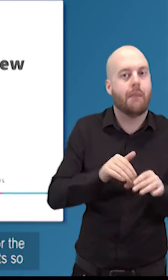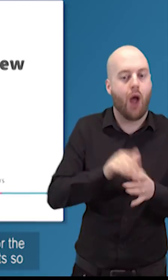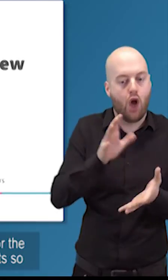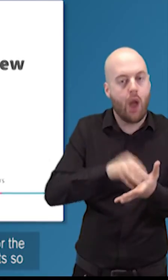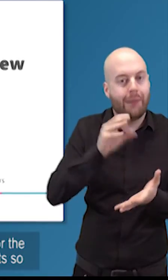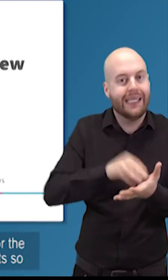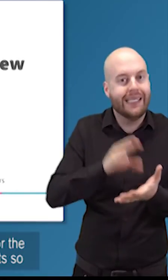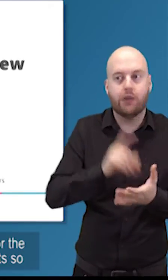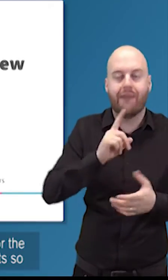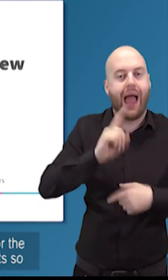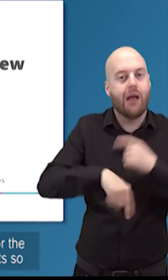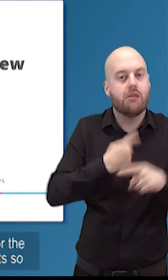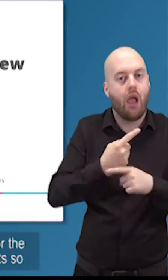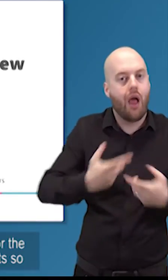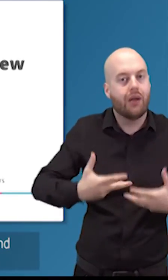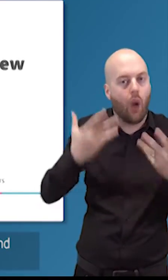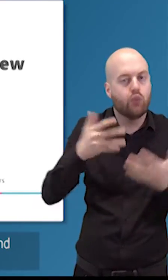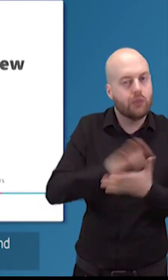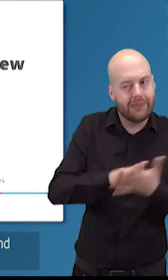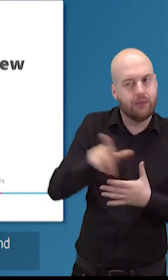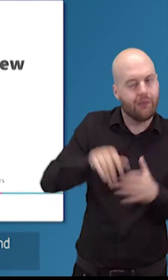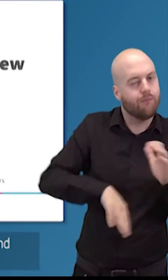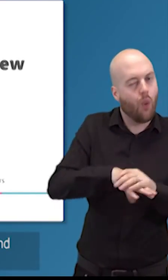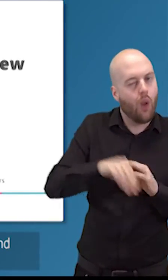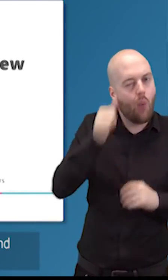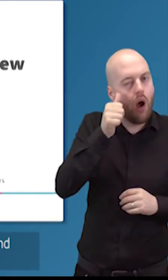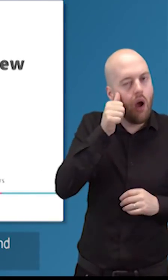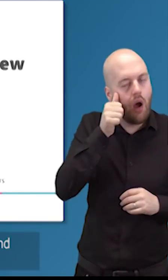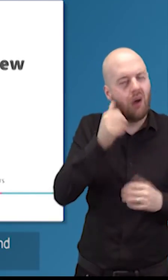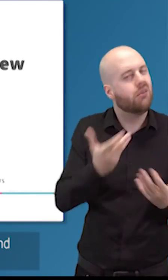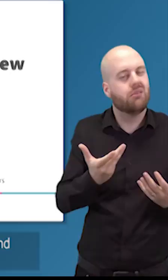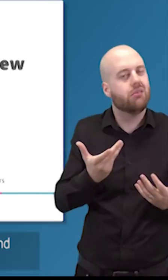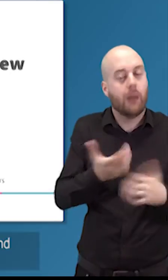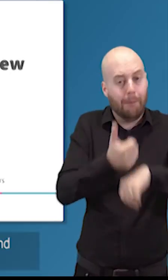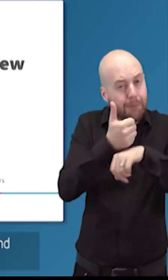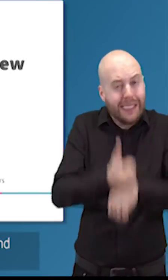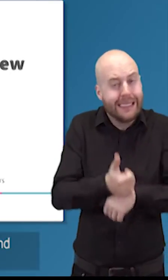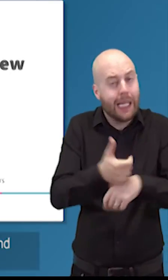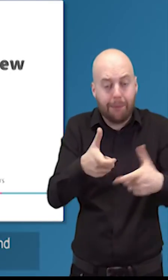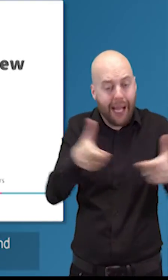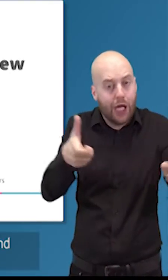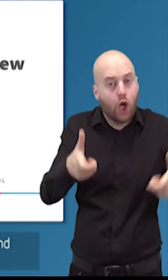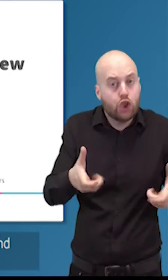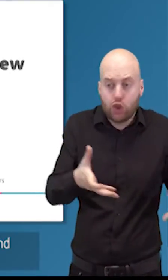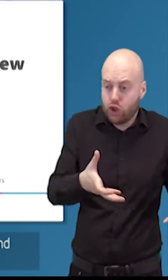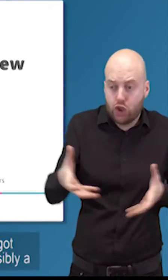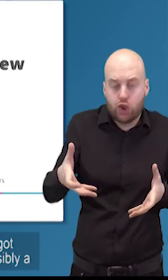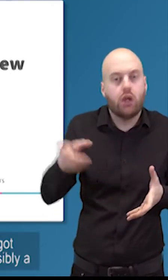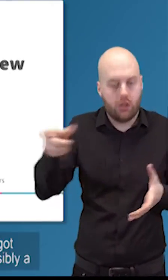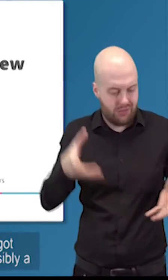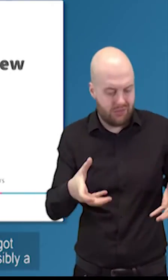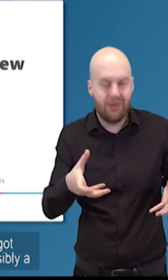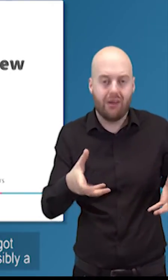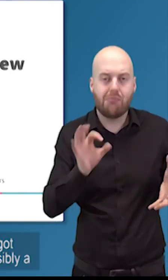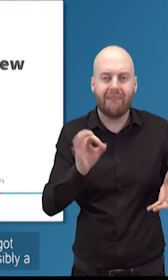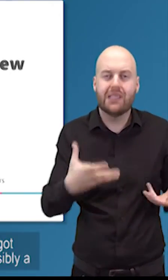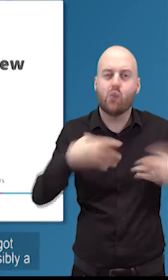them copies of your latest annual account so that they can understand the work so just some kind of basic package that they can understand and again